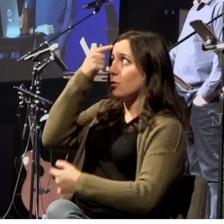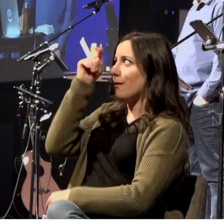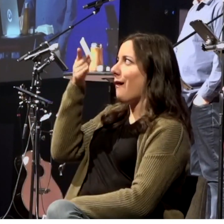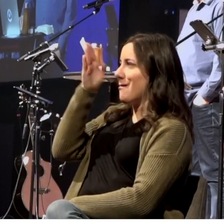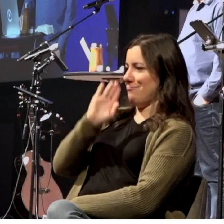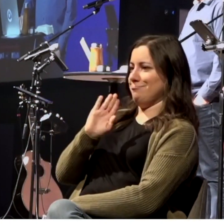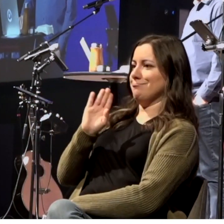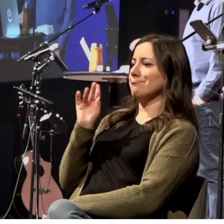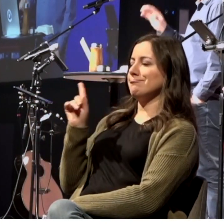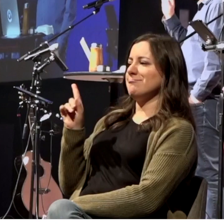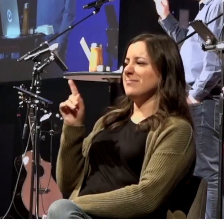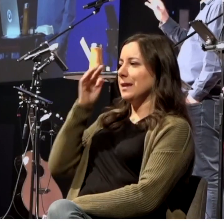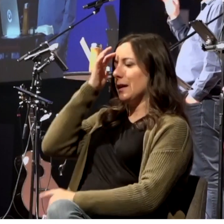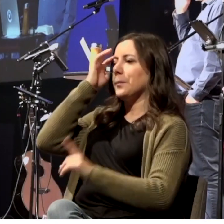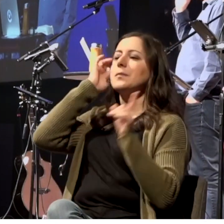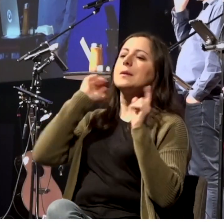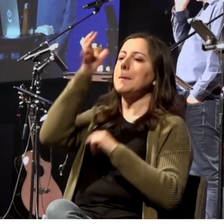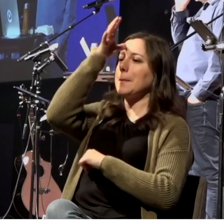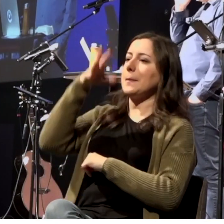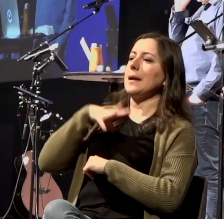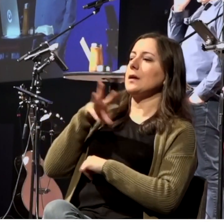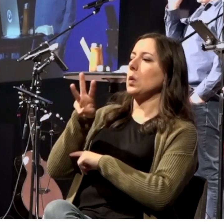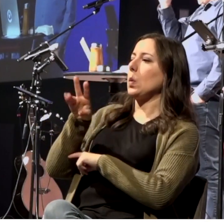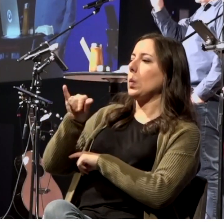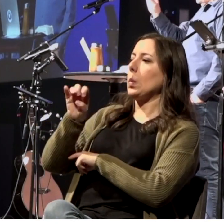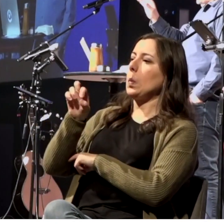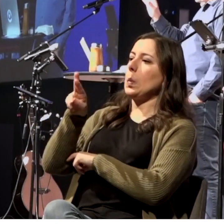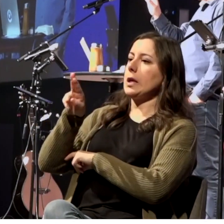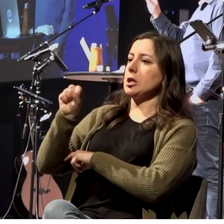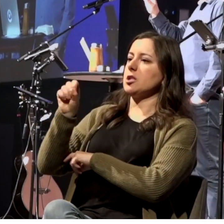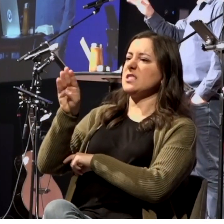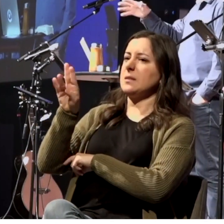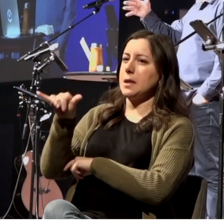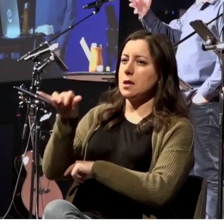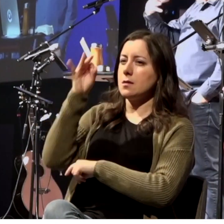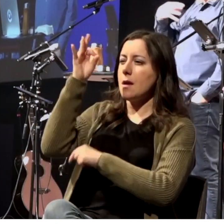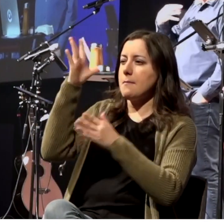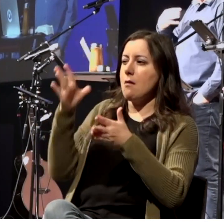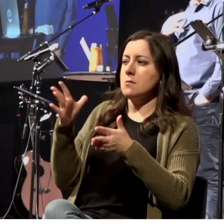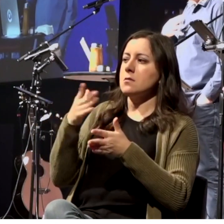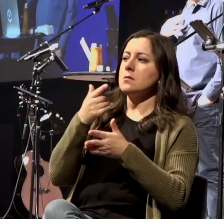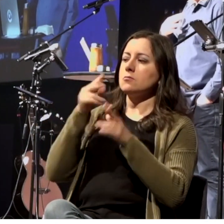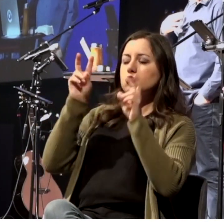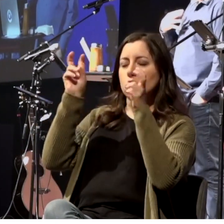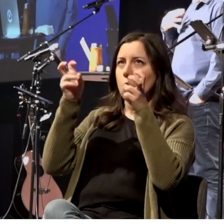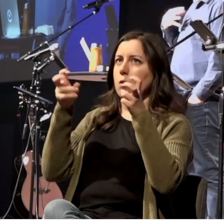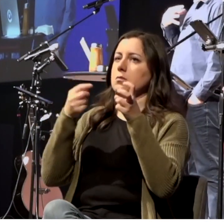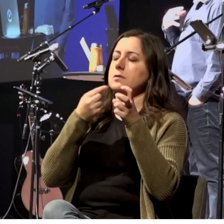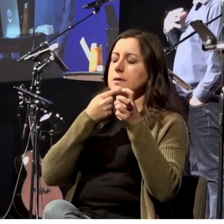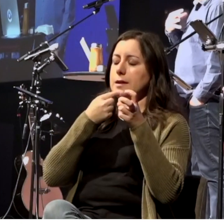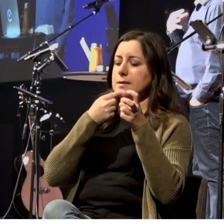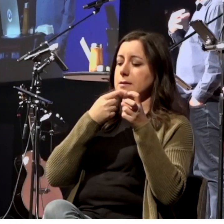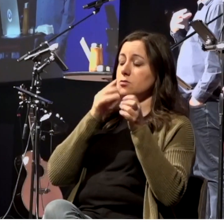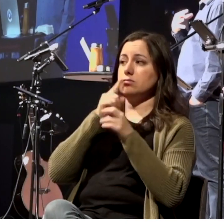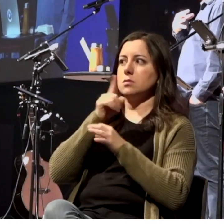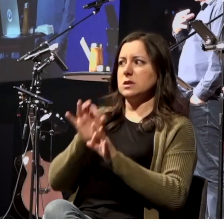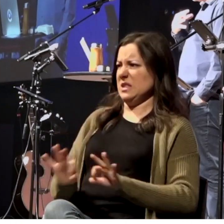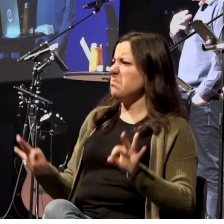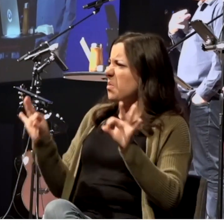gives a very plausible reason for why Paul waited. And this is a huge point of application for us.